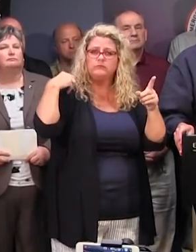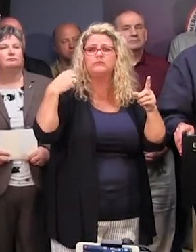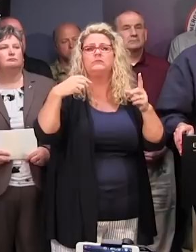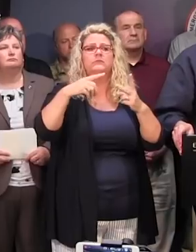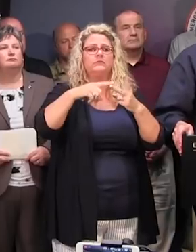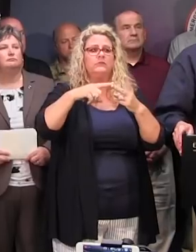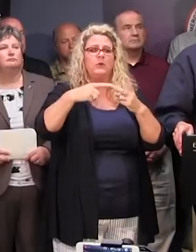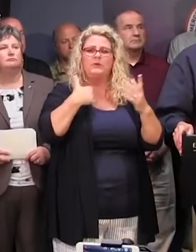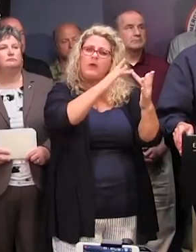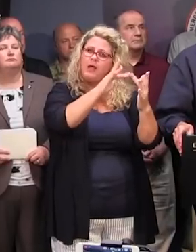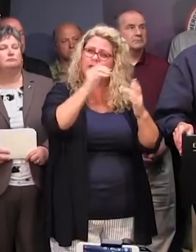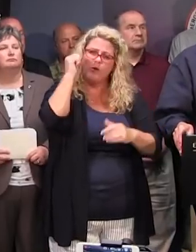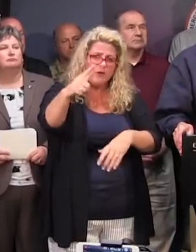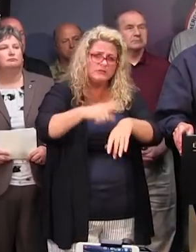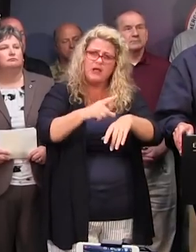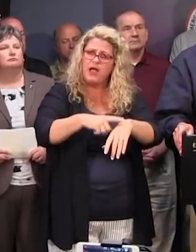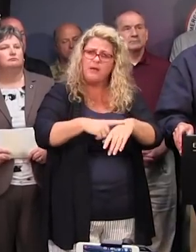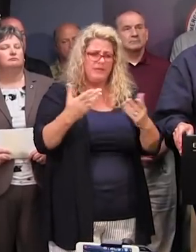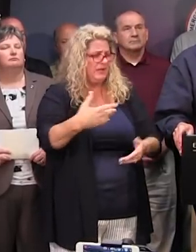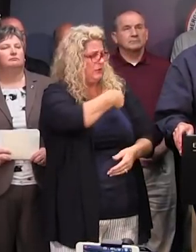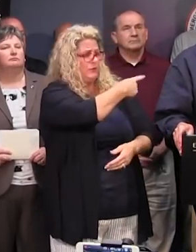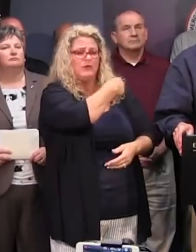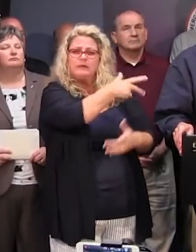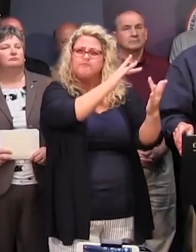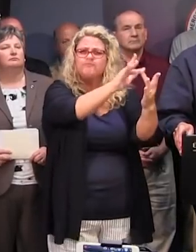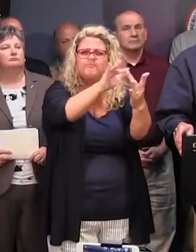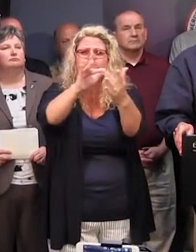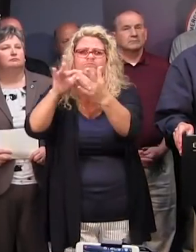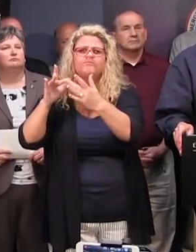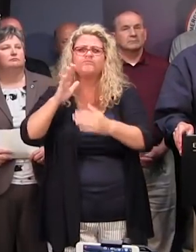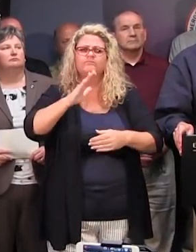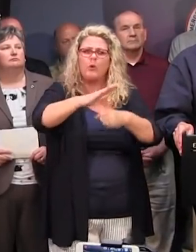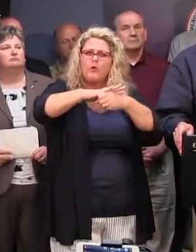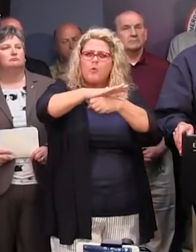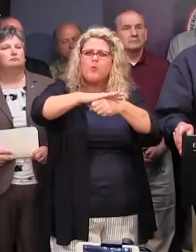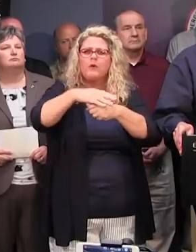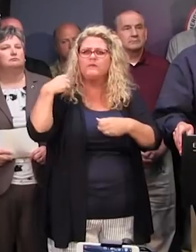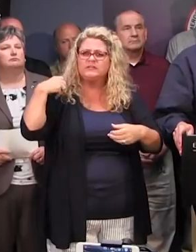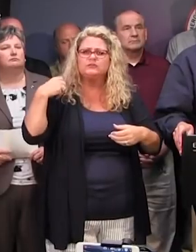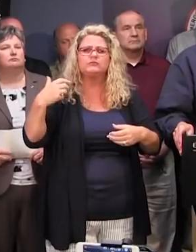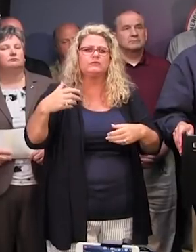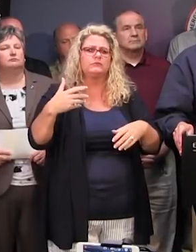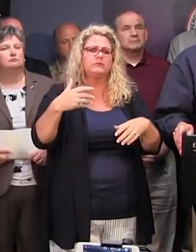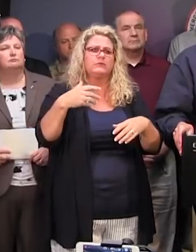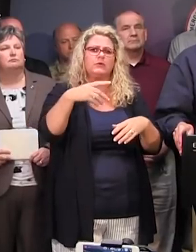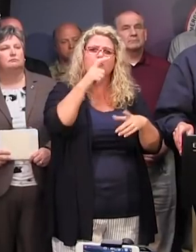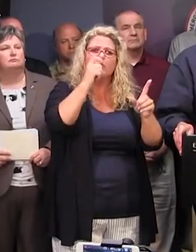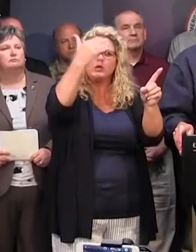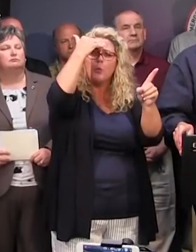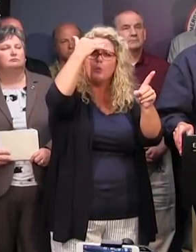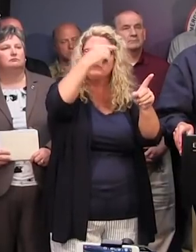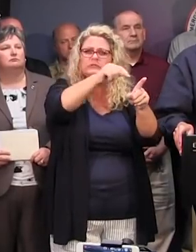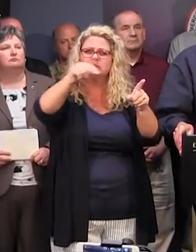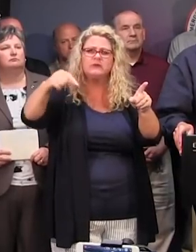constant contact. Everybody you see here is in constant contact with local officials and local sources of information.